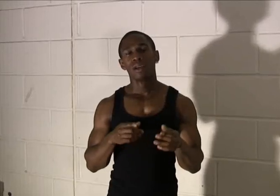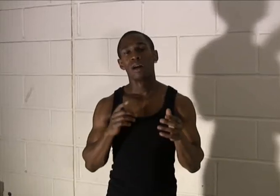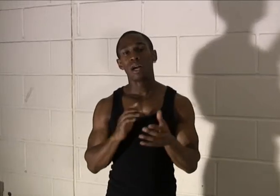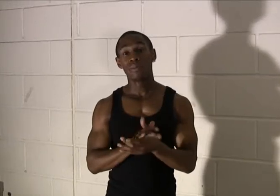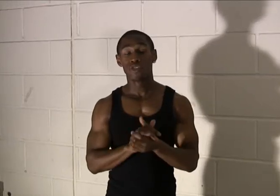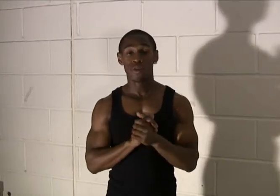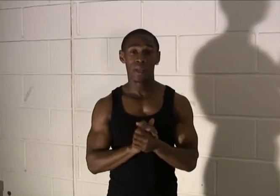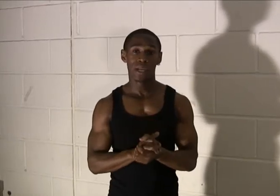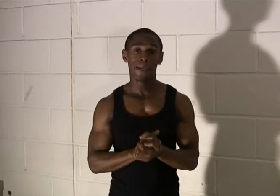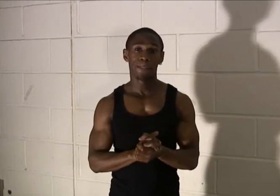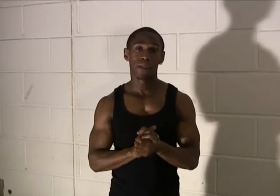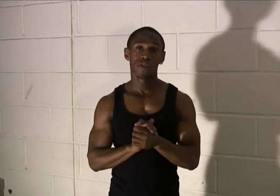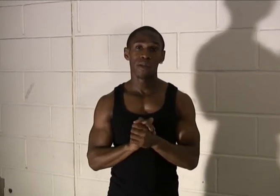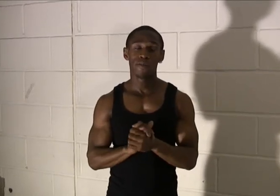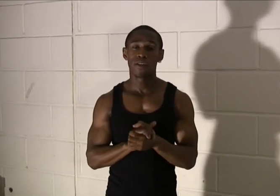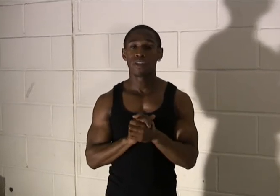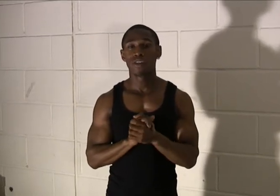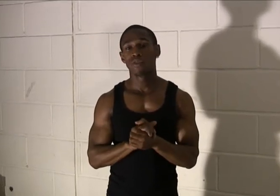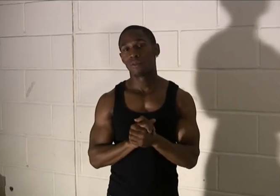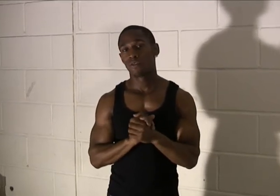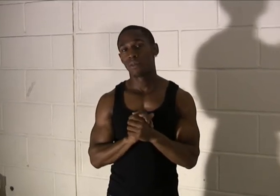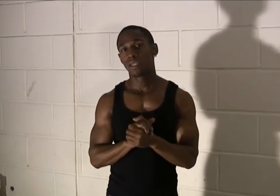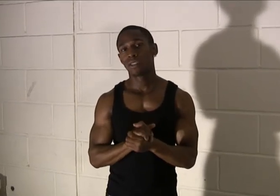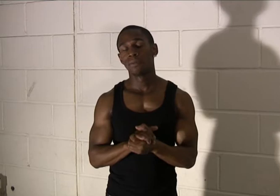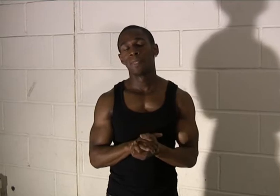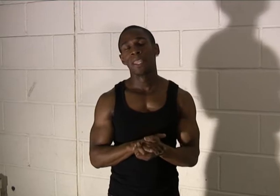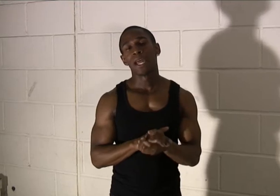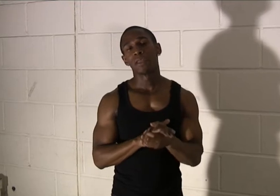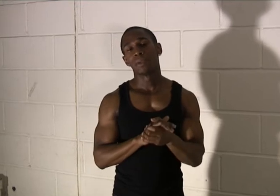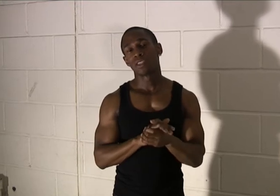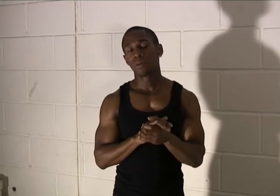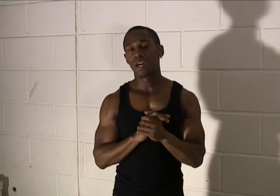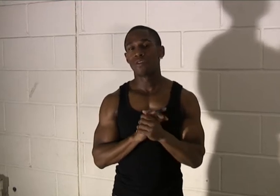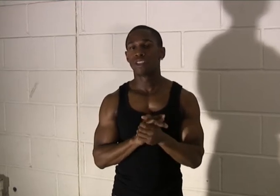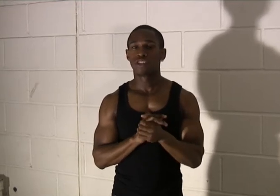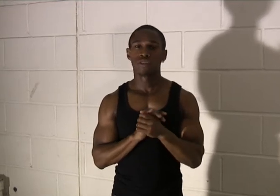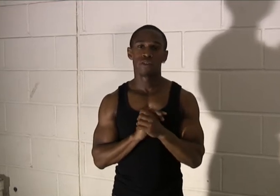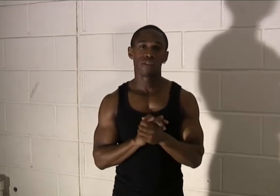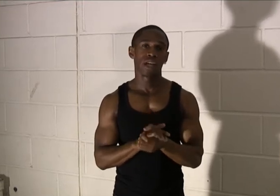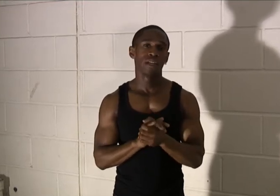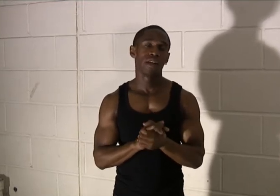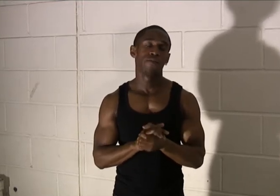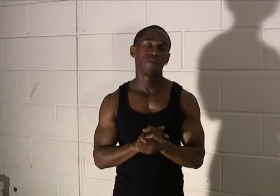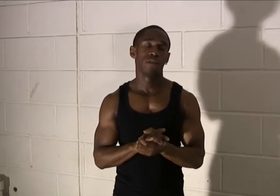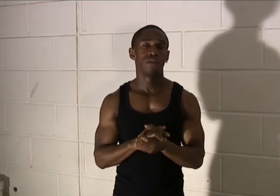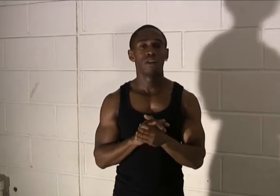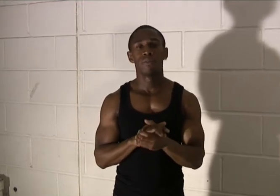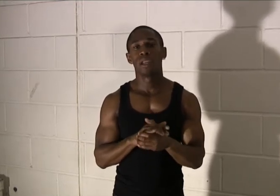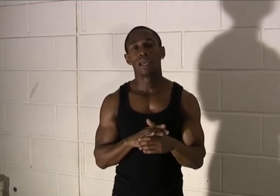Hi, I'm Roger Bentley. I'm 25 years old and I'm from London and I'm going to sing my rendition of Silent Night for you. How can I